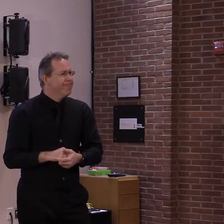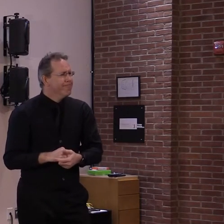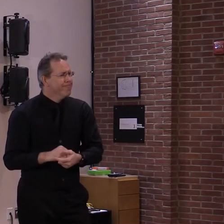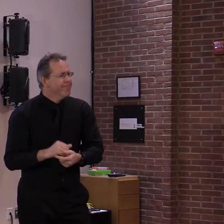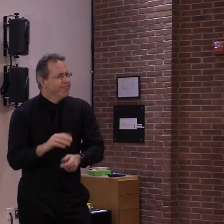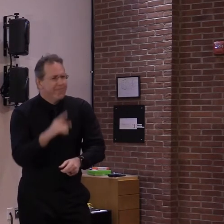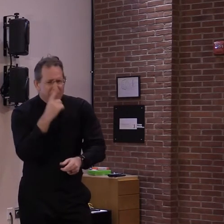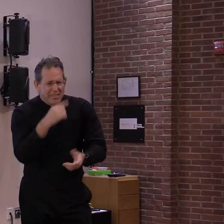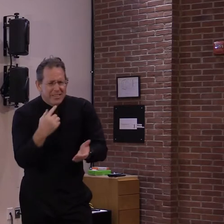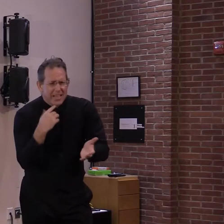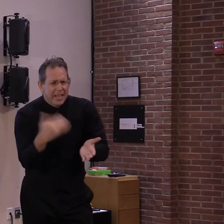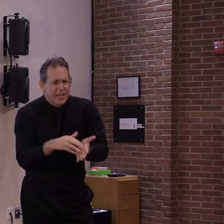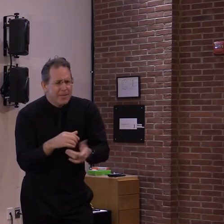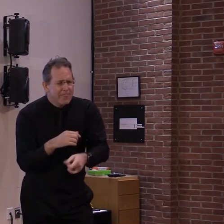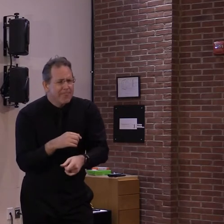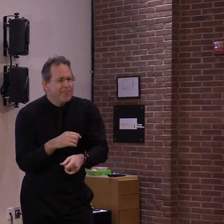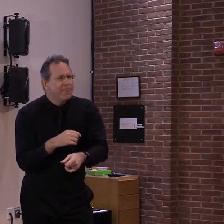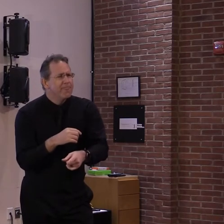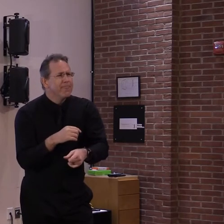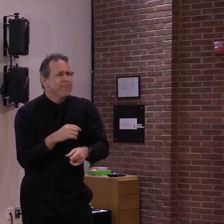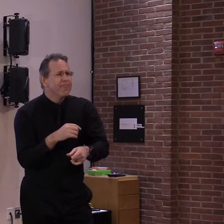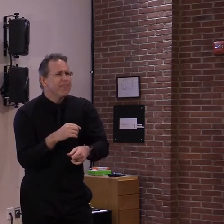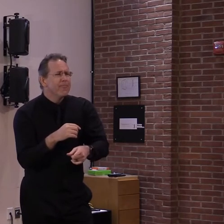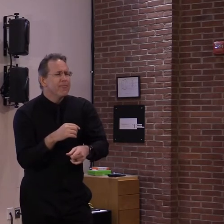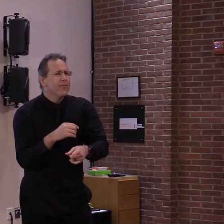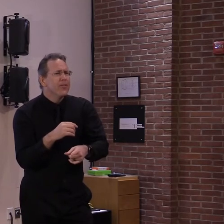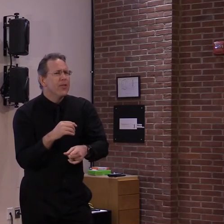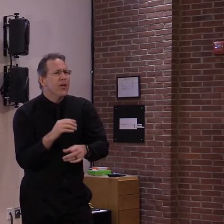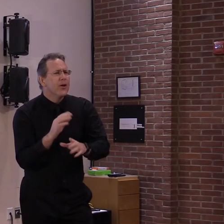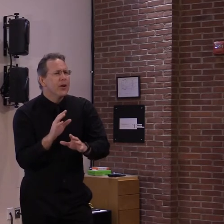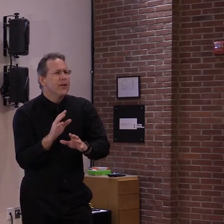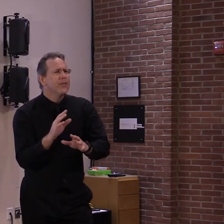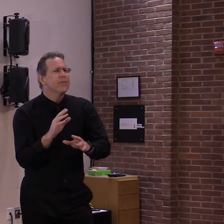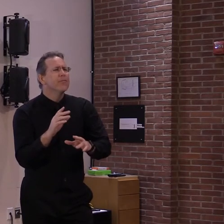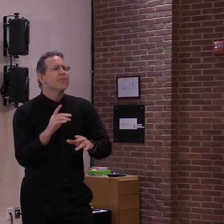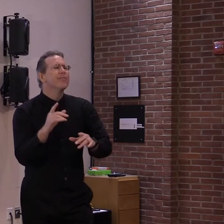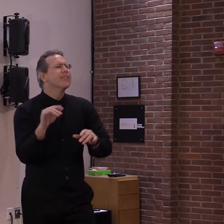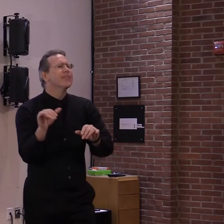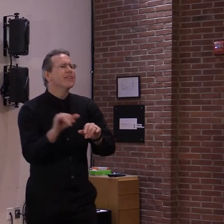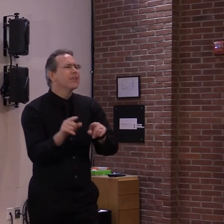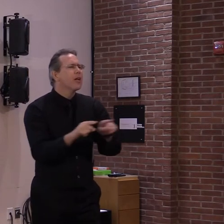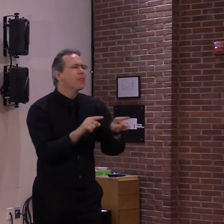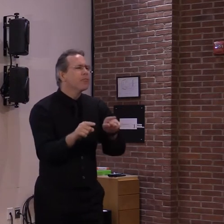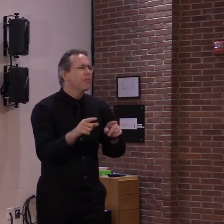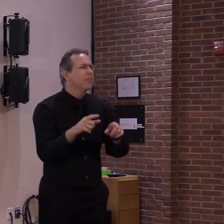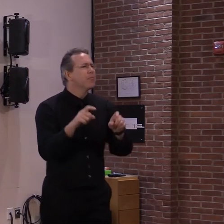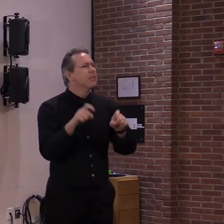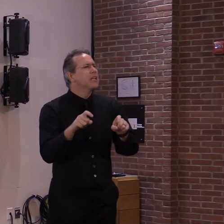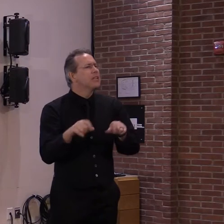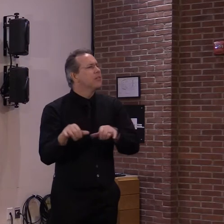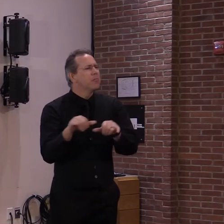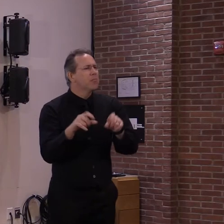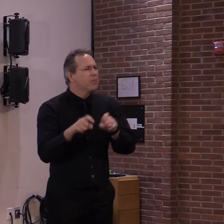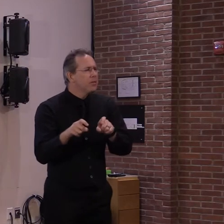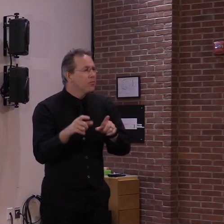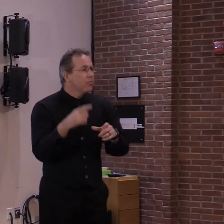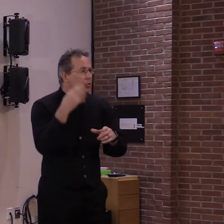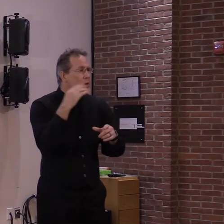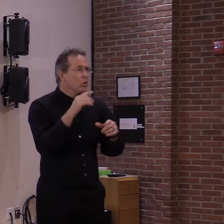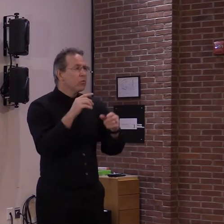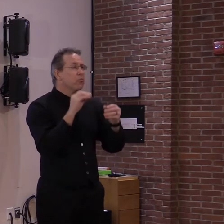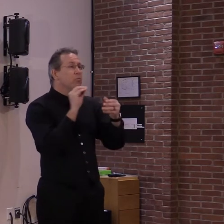that it would work is, the way that it would work is similar to the testing is that you would put in two names into that